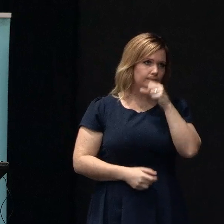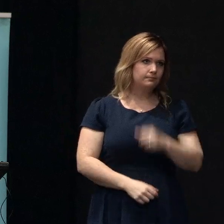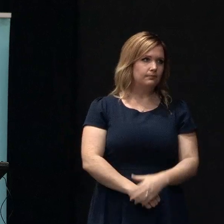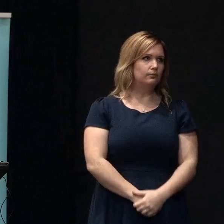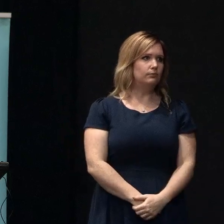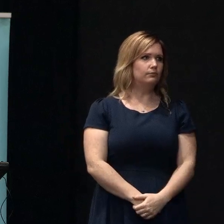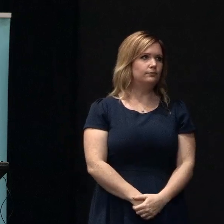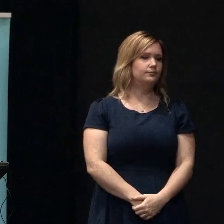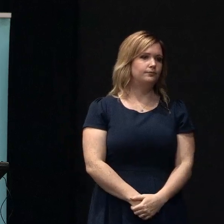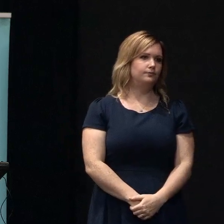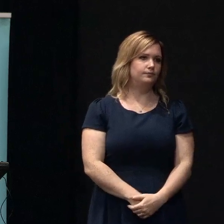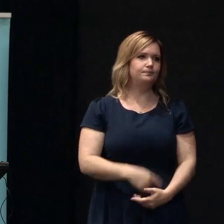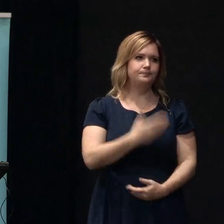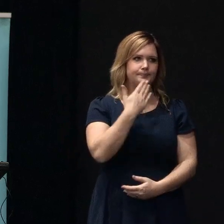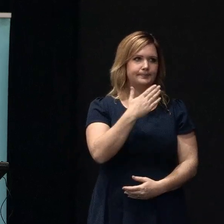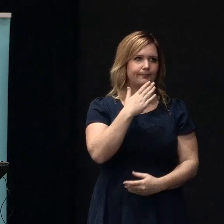thank you it